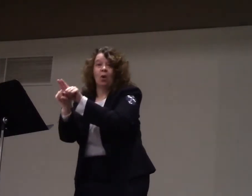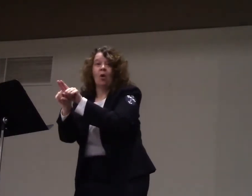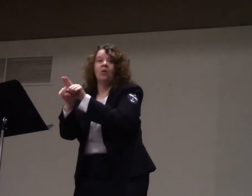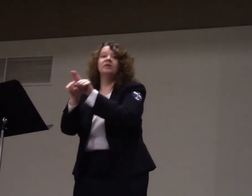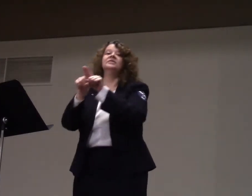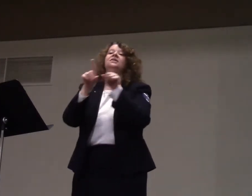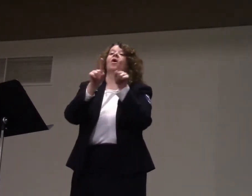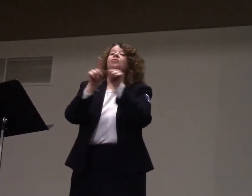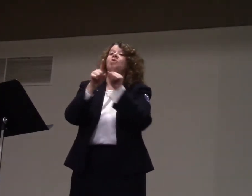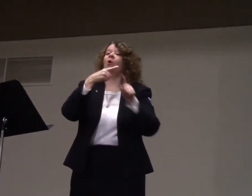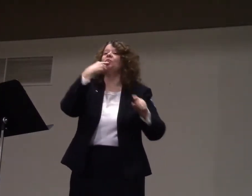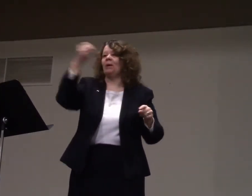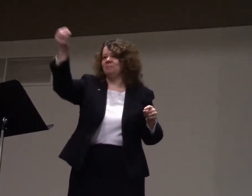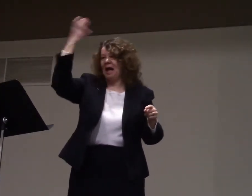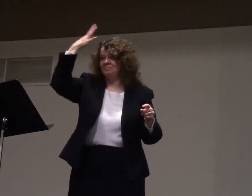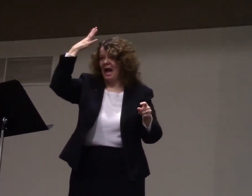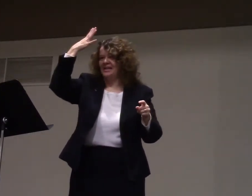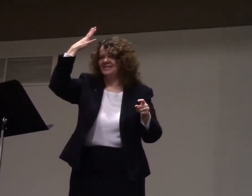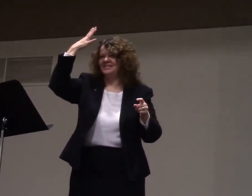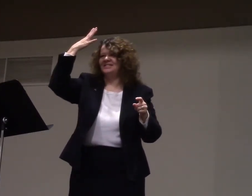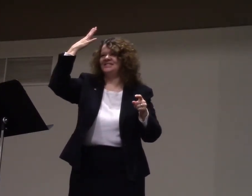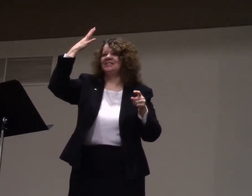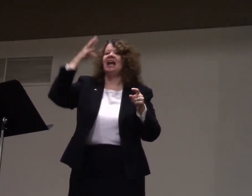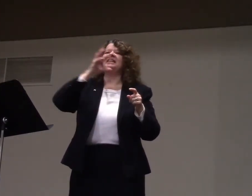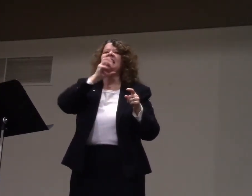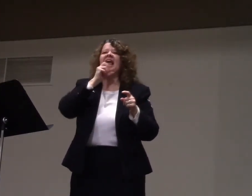And seeing, we talked about baptism.